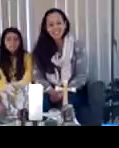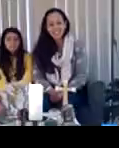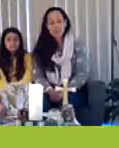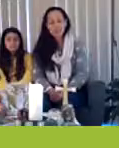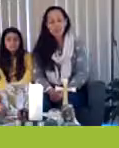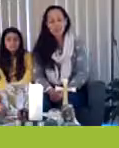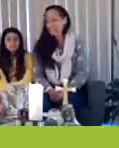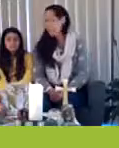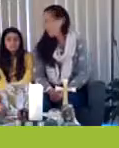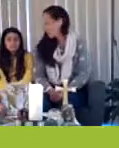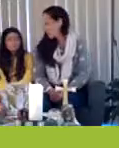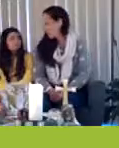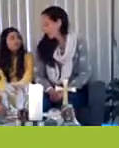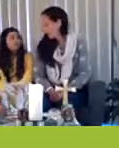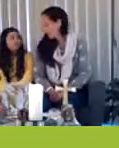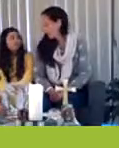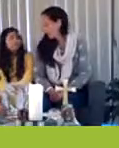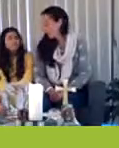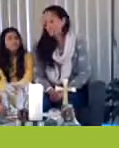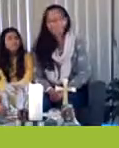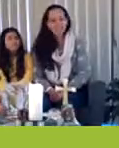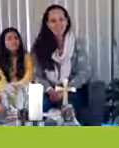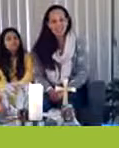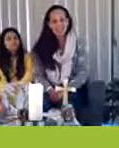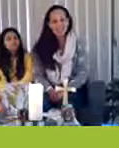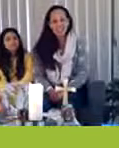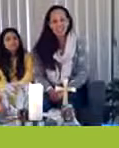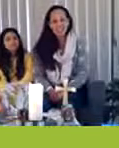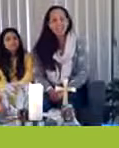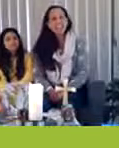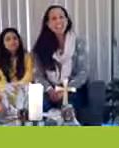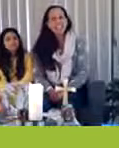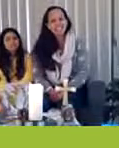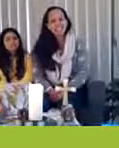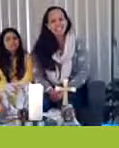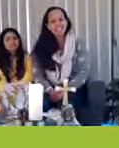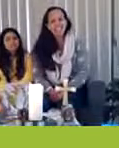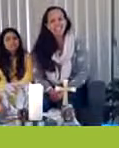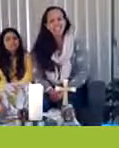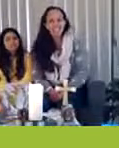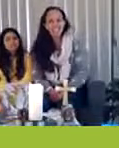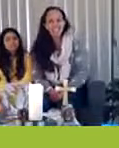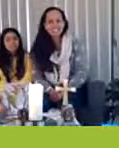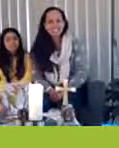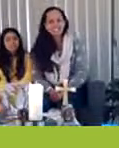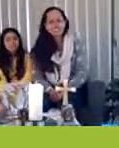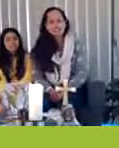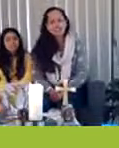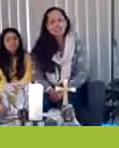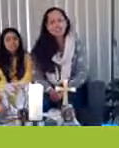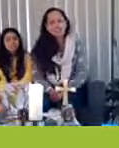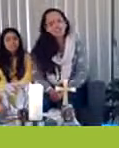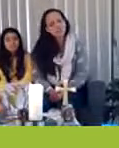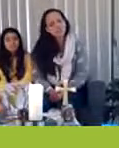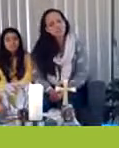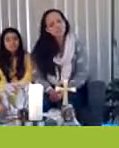All right. Let's do it together. Listen, listen to God's word.